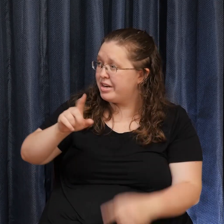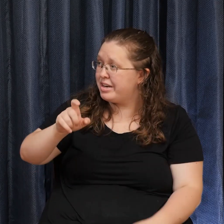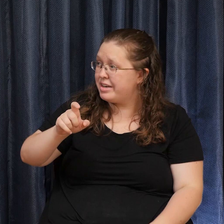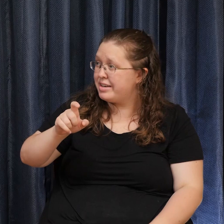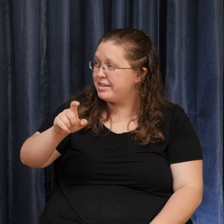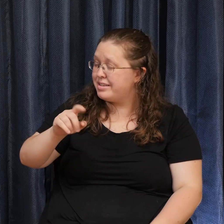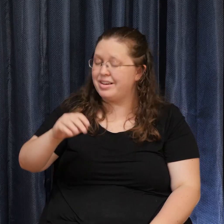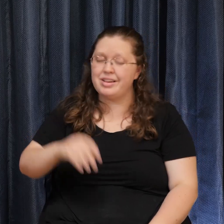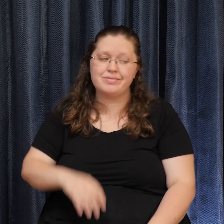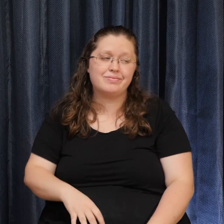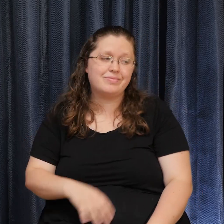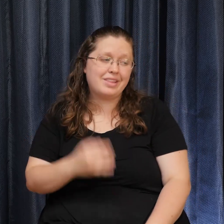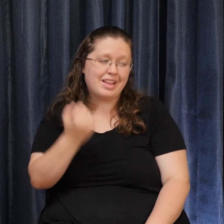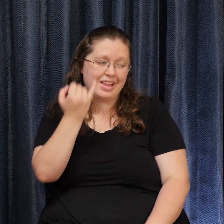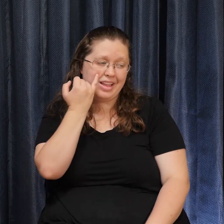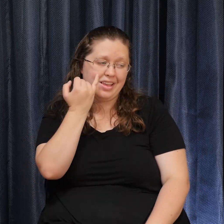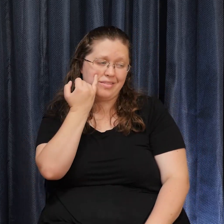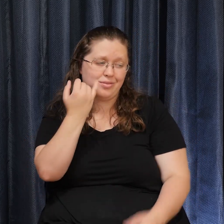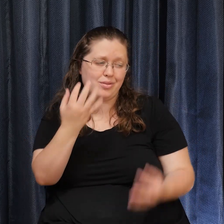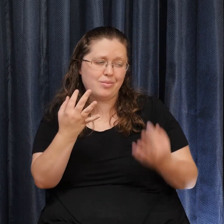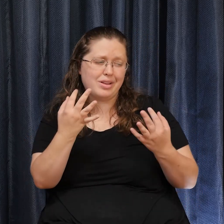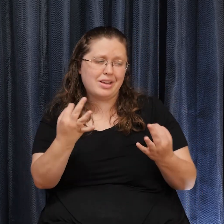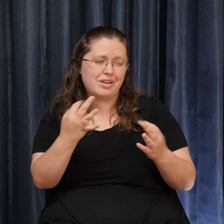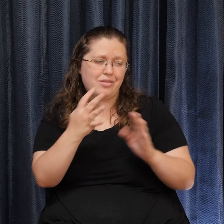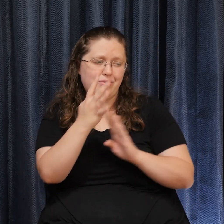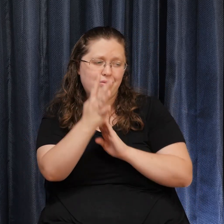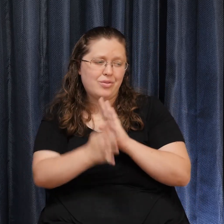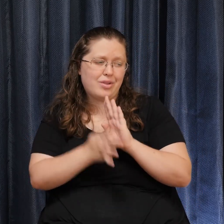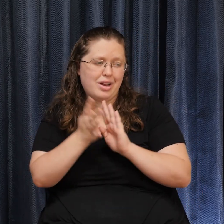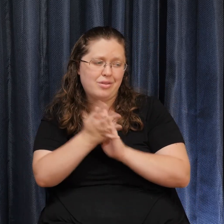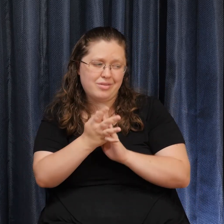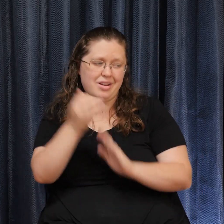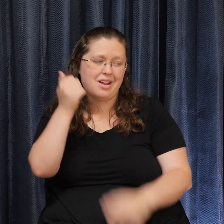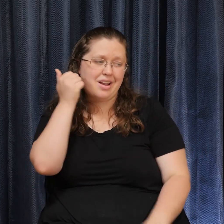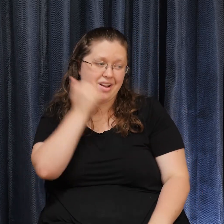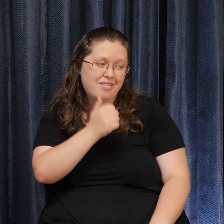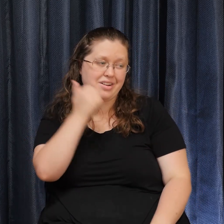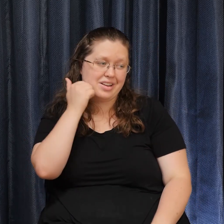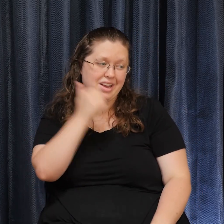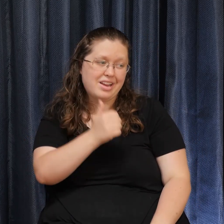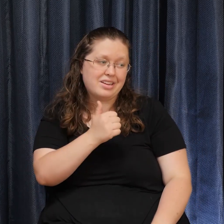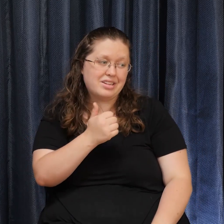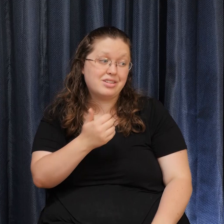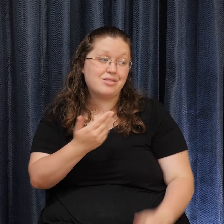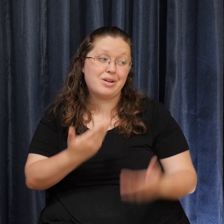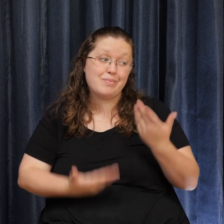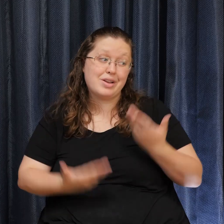he said If you meditate Four hours a day You may transcend In ten years